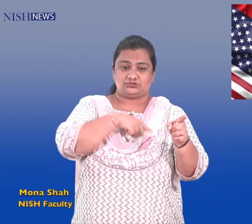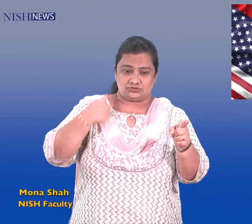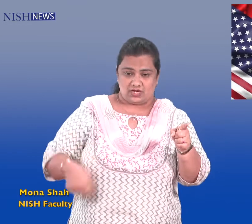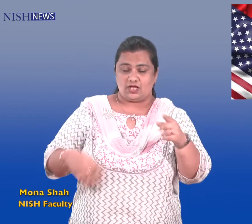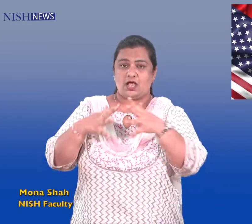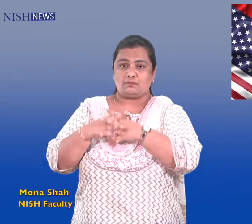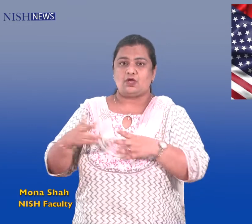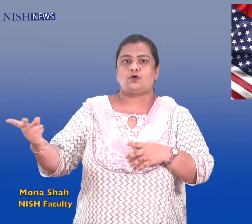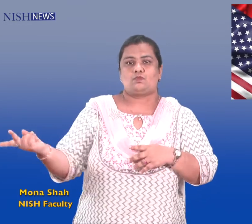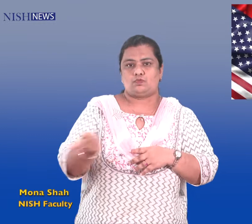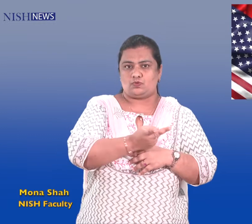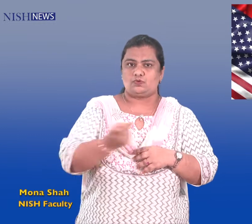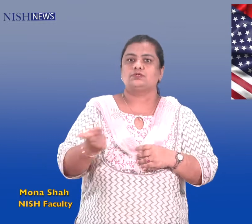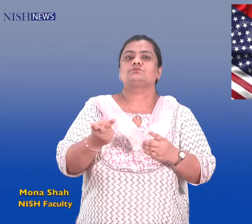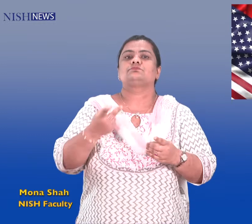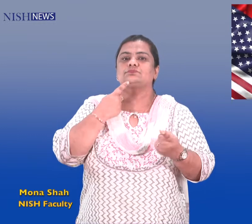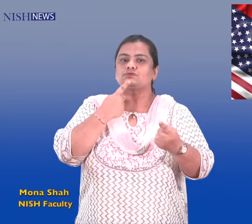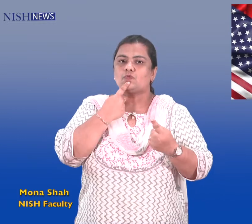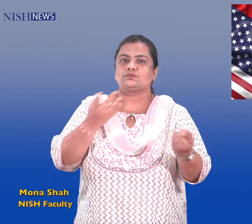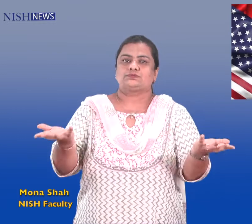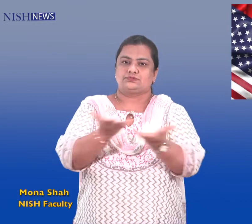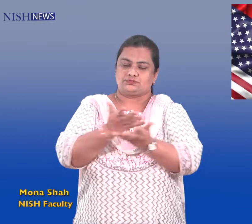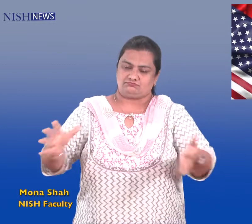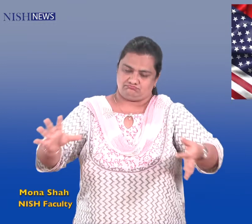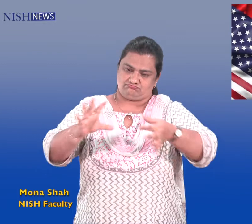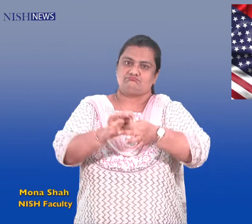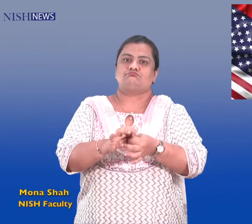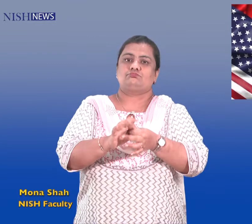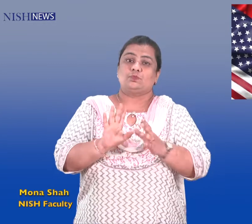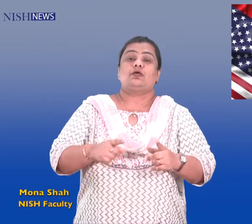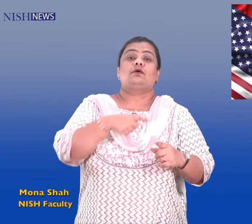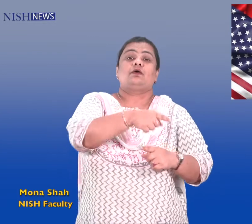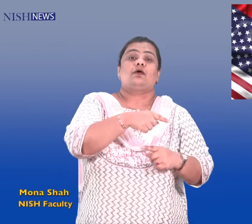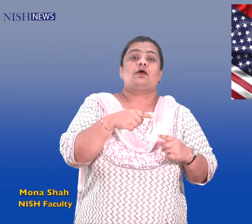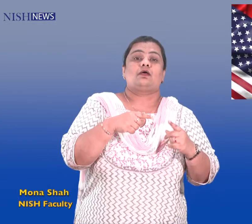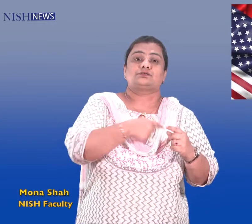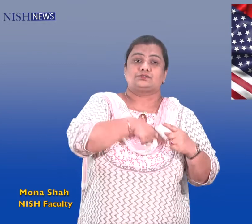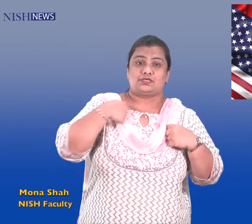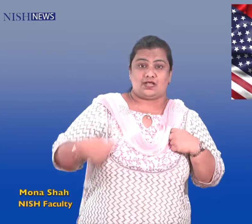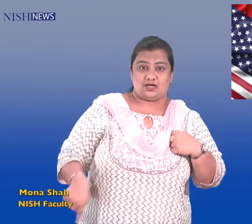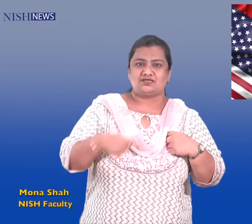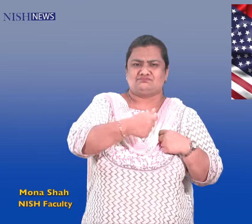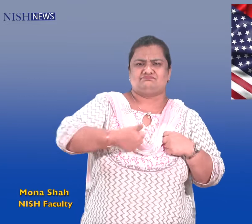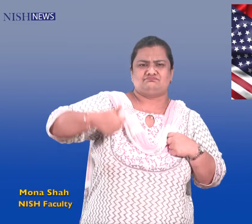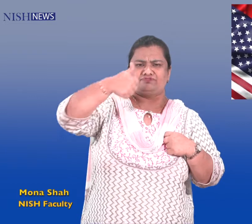said that the two countries would work together to accelerate the emissions reductions required to meet the temperature goals